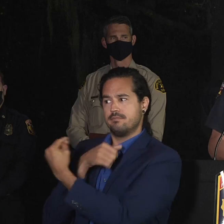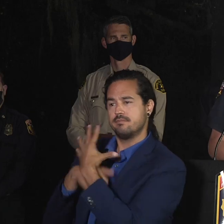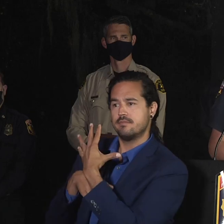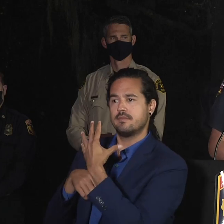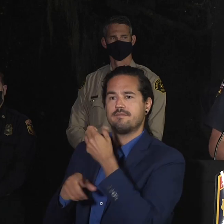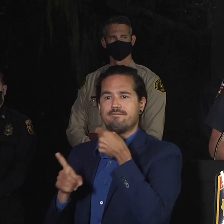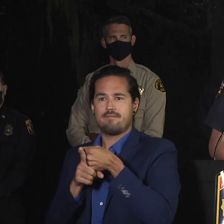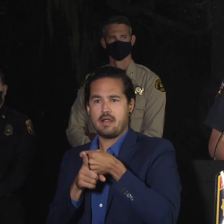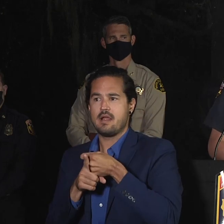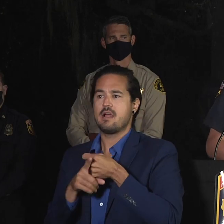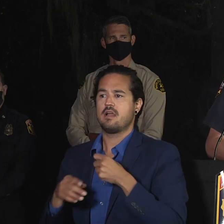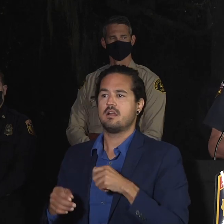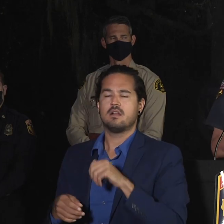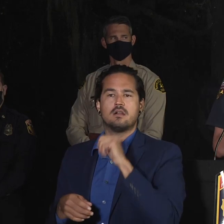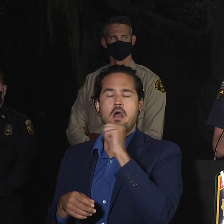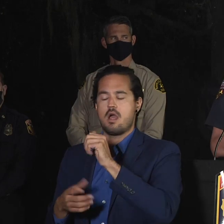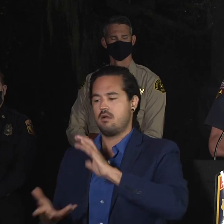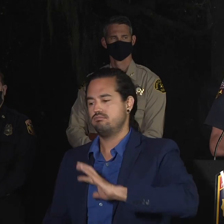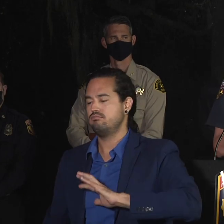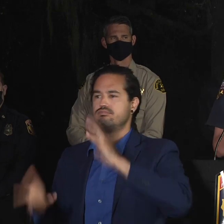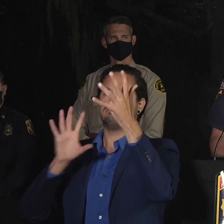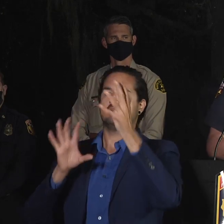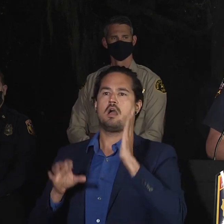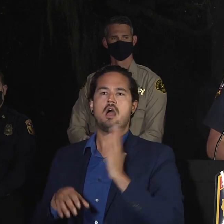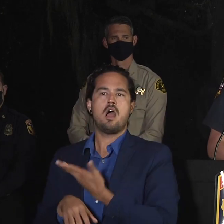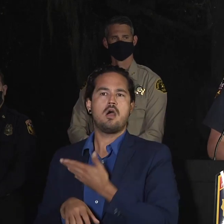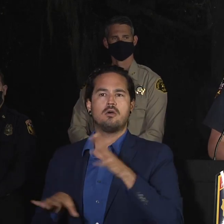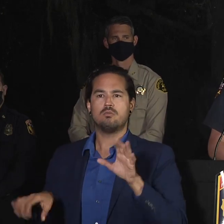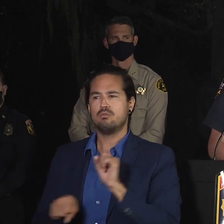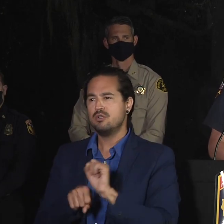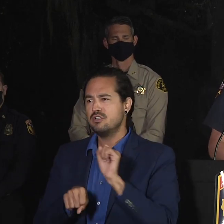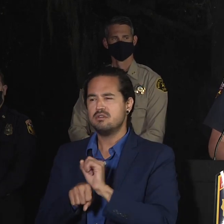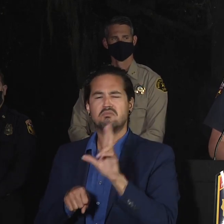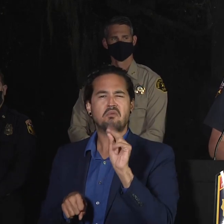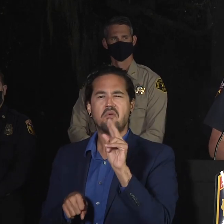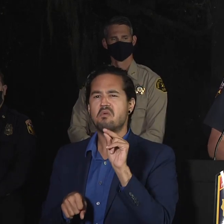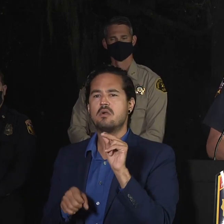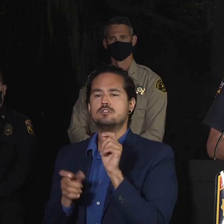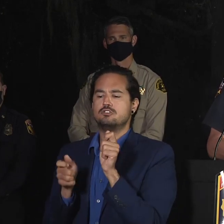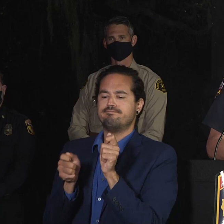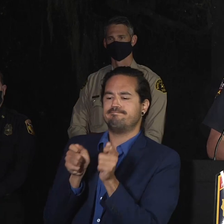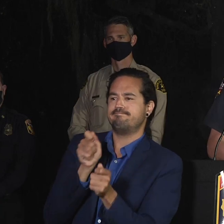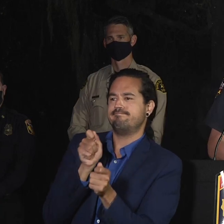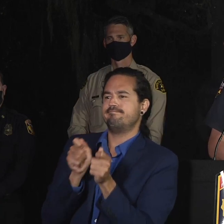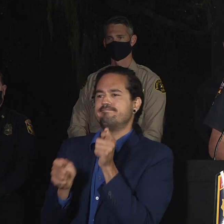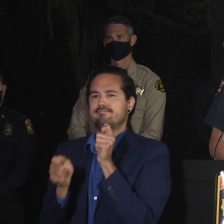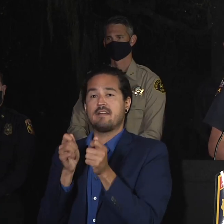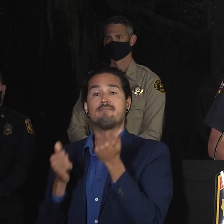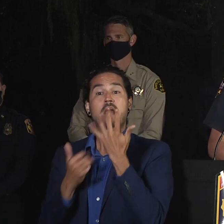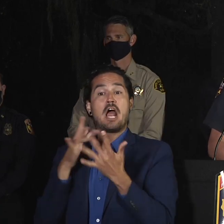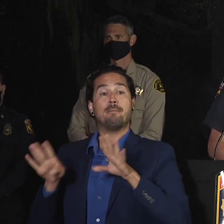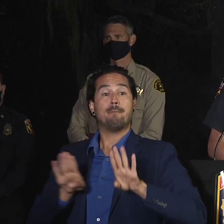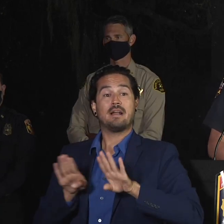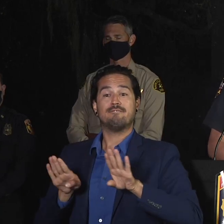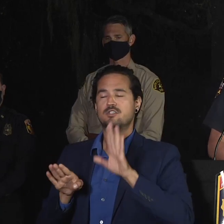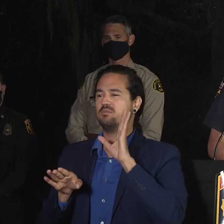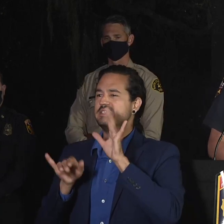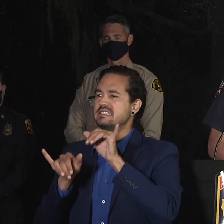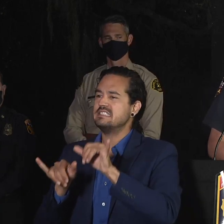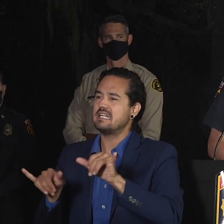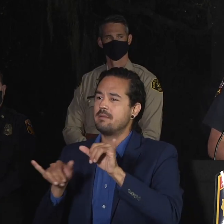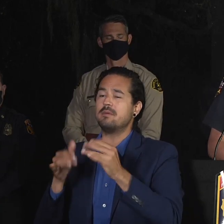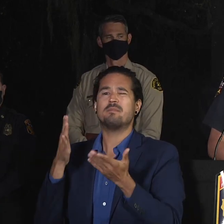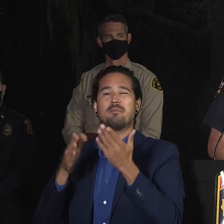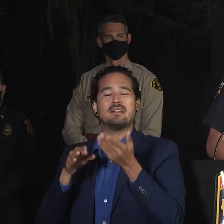it's going to change anything or create a significant change in the fire behavior. It'll increase it a little bit, but we're ready for it and